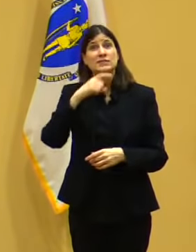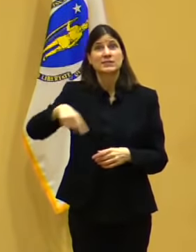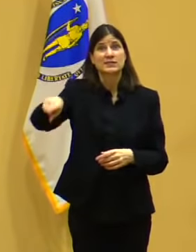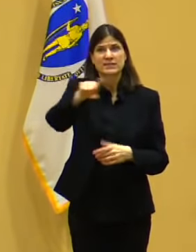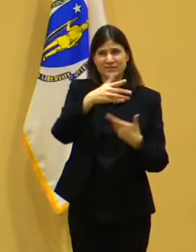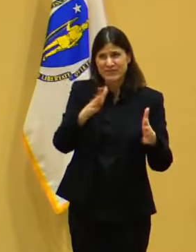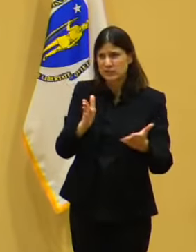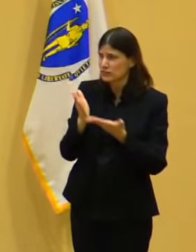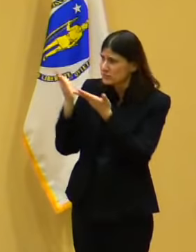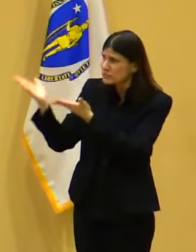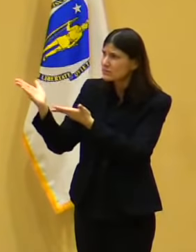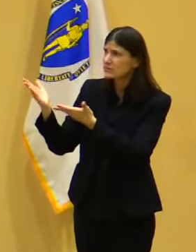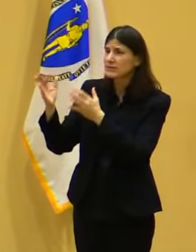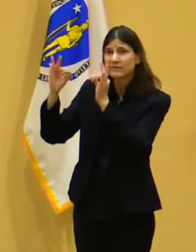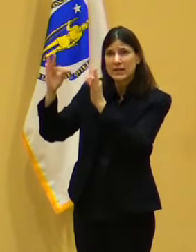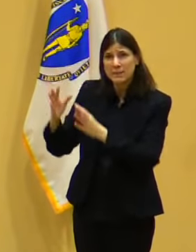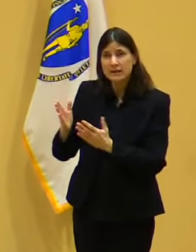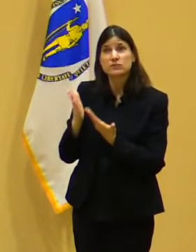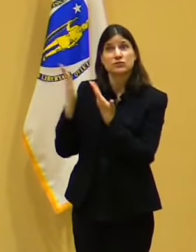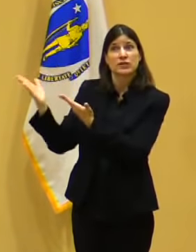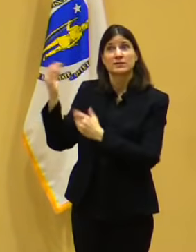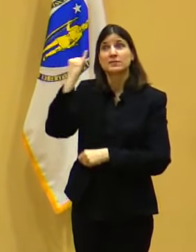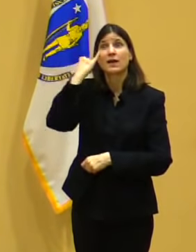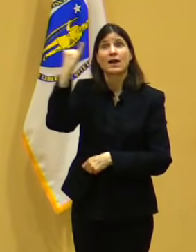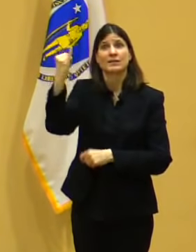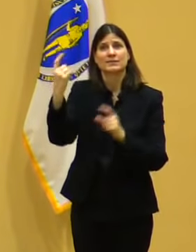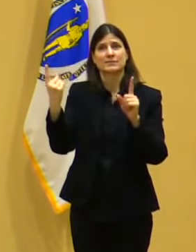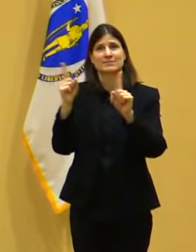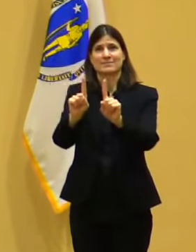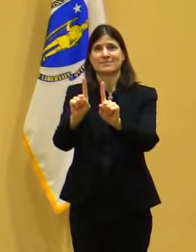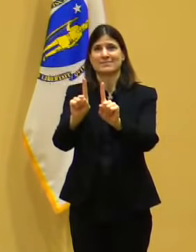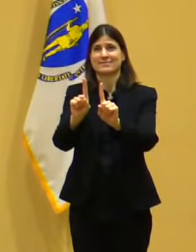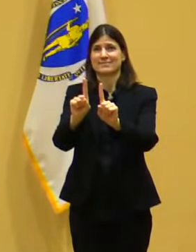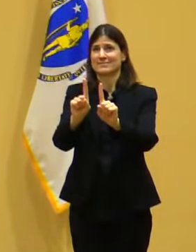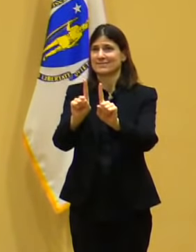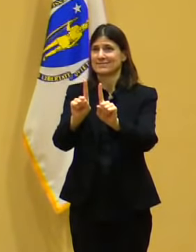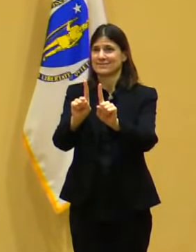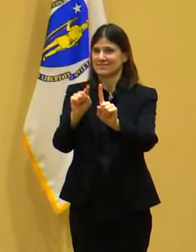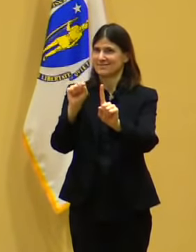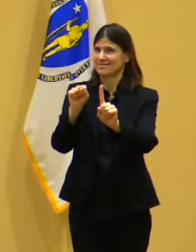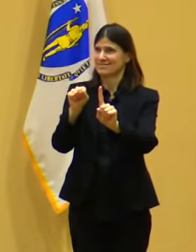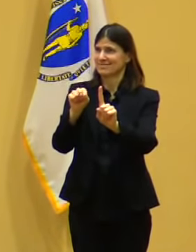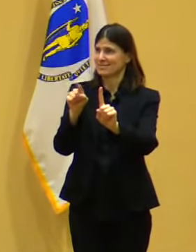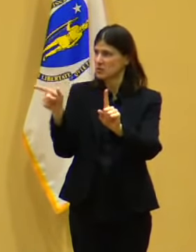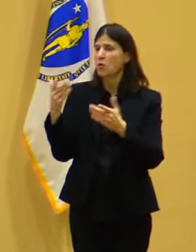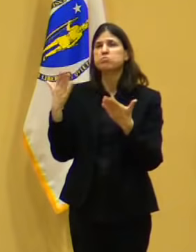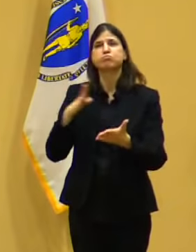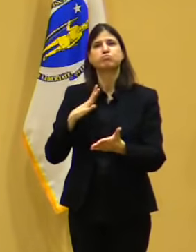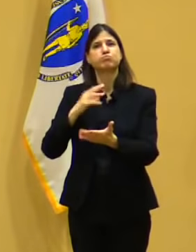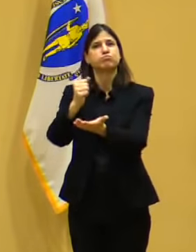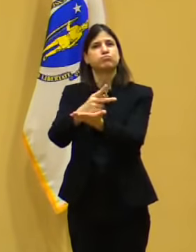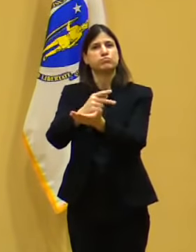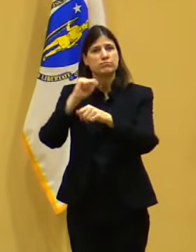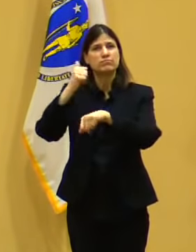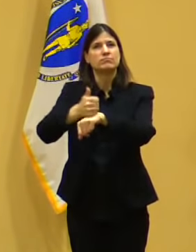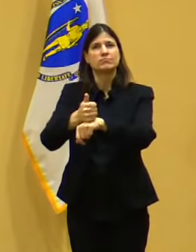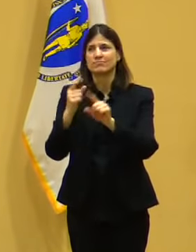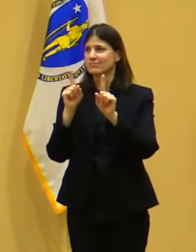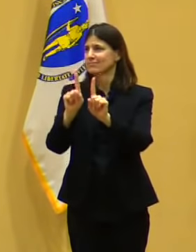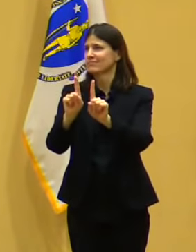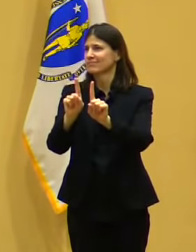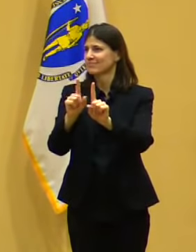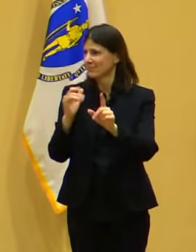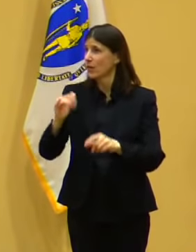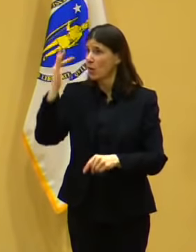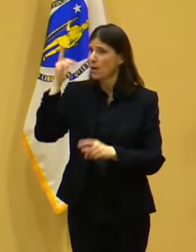you know, if you really want to move up the numbers on this, if you want to get more of them to come, give them the ability to bring somebody who's a